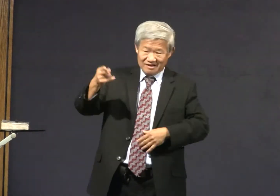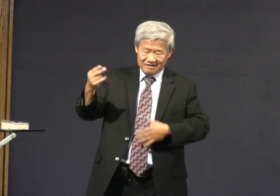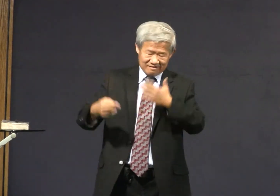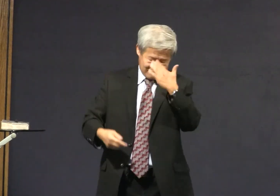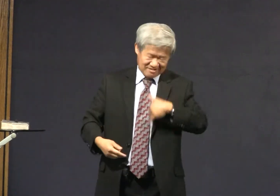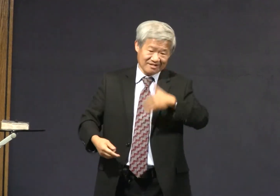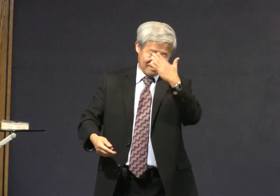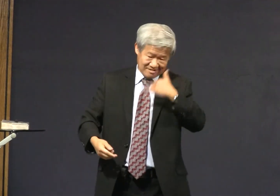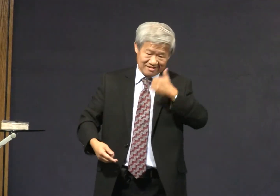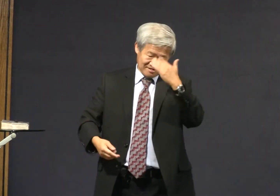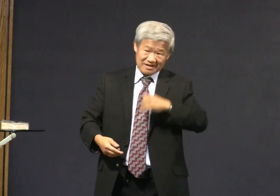to sleep or not.